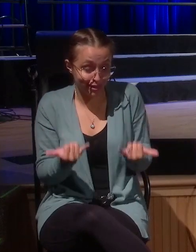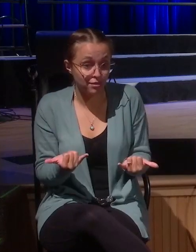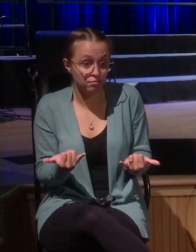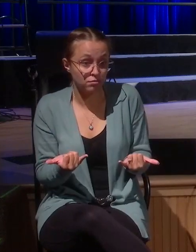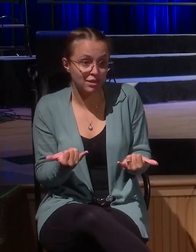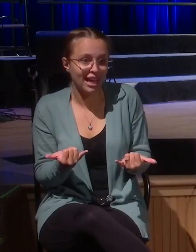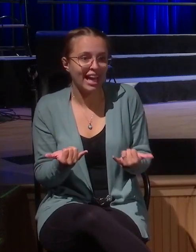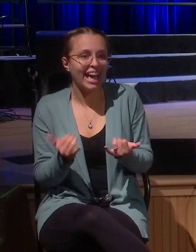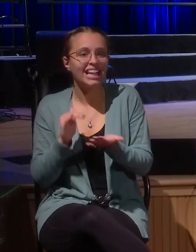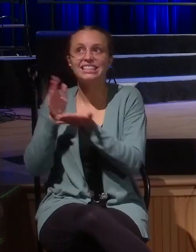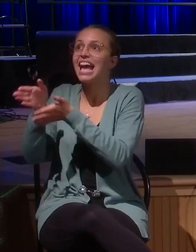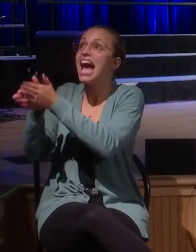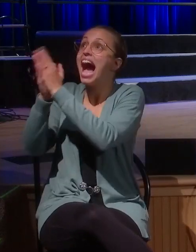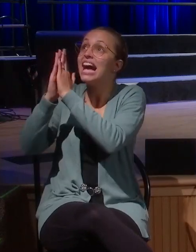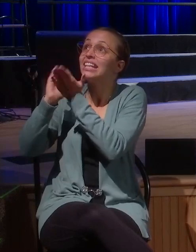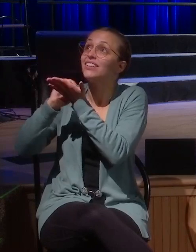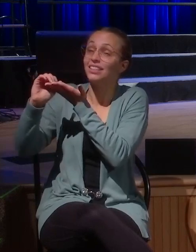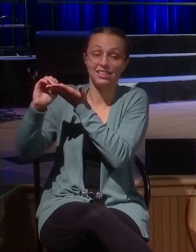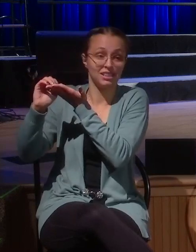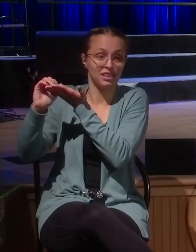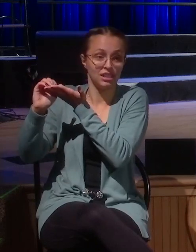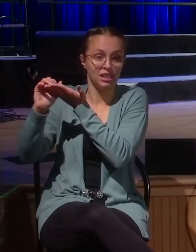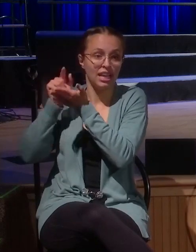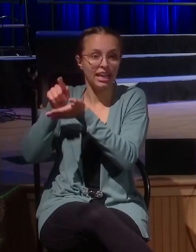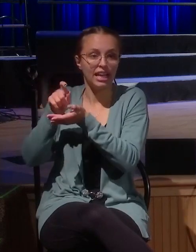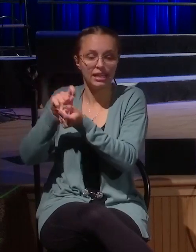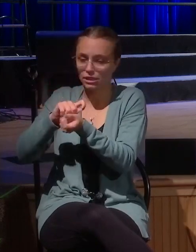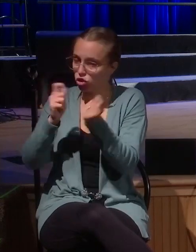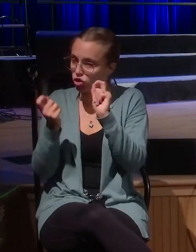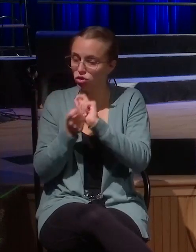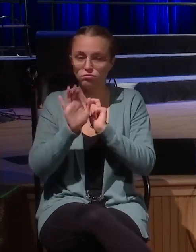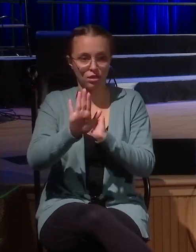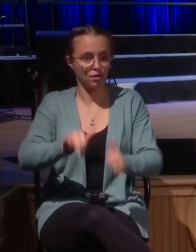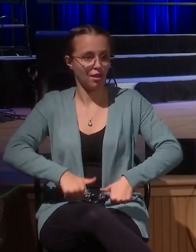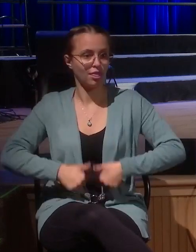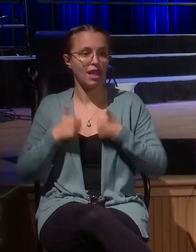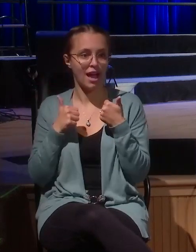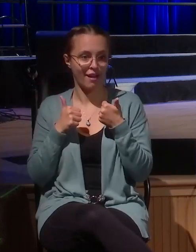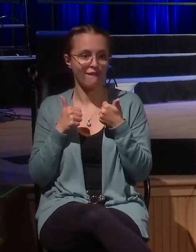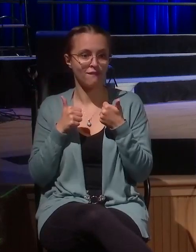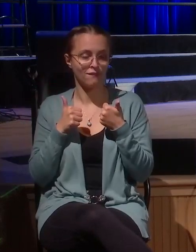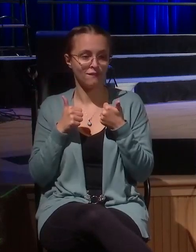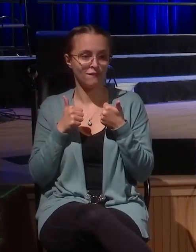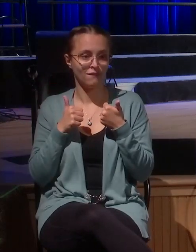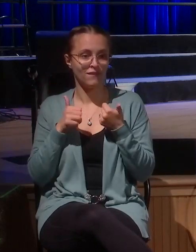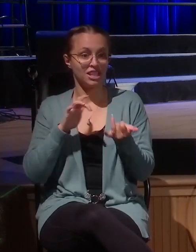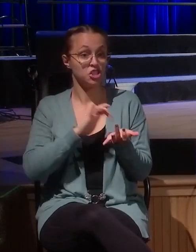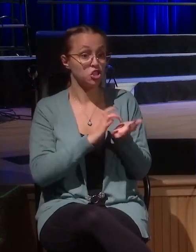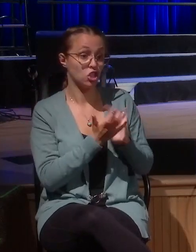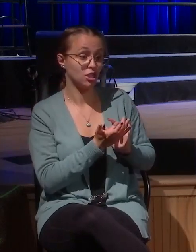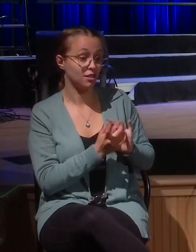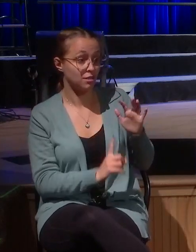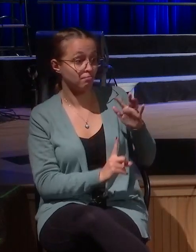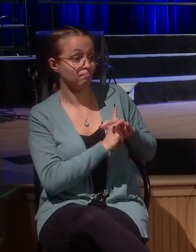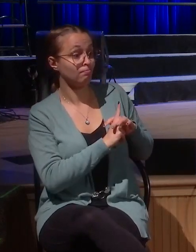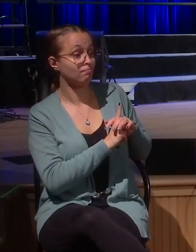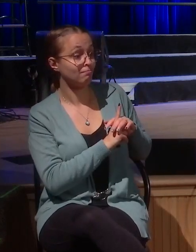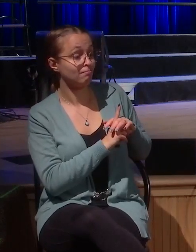It's turning away from the life that he thought this is what I want. And all of sudden here is Jesus in front of him and everything in his world changes.